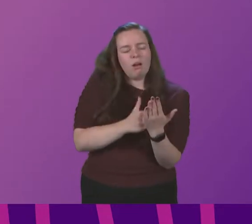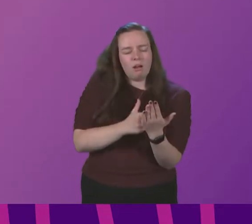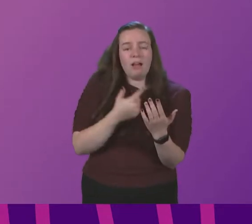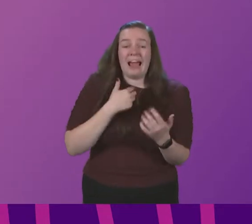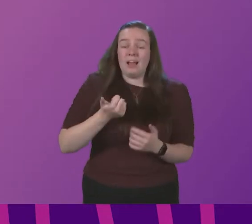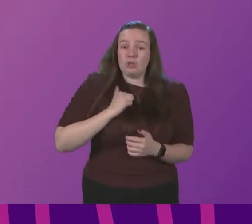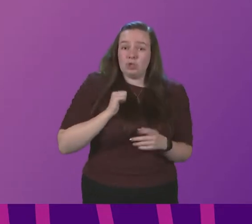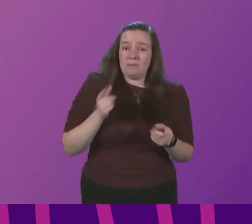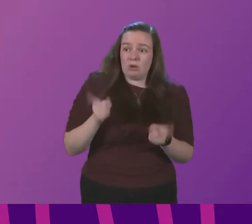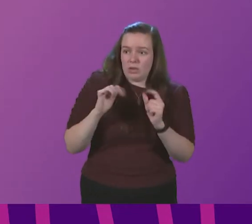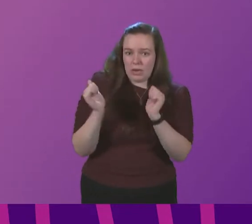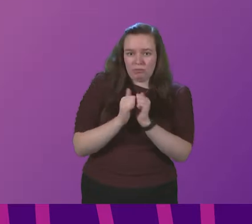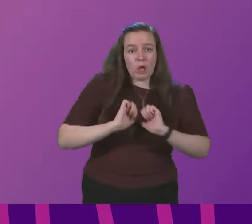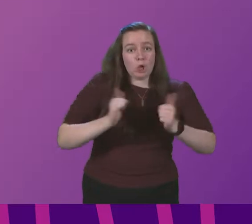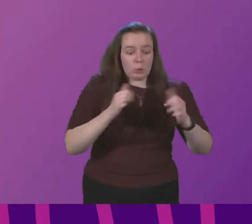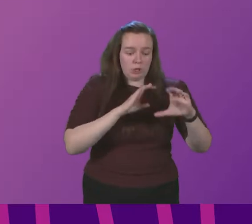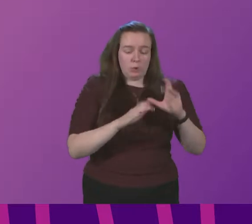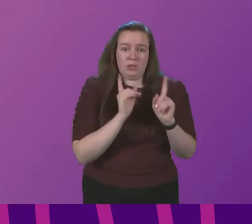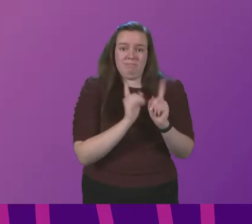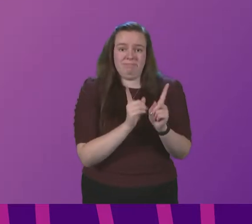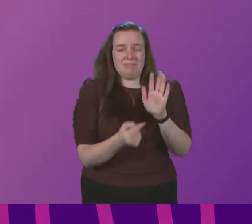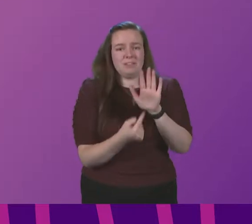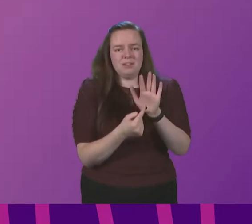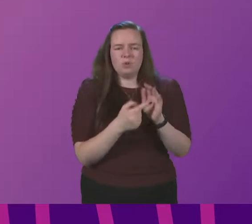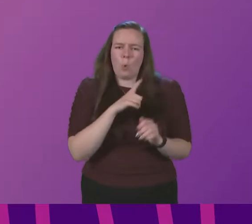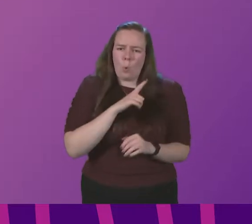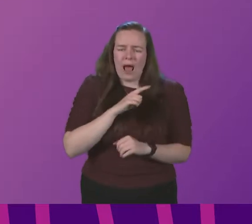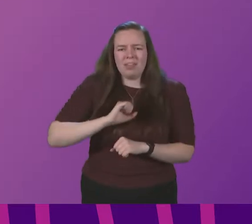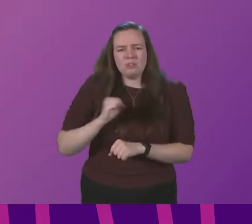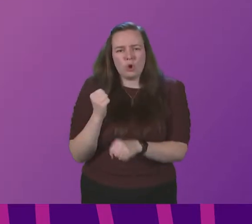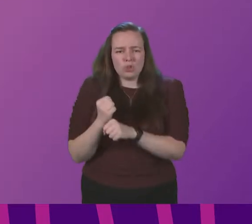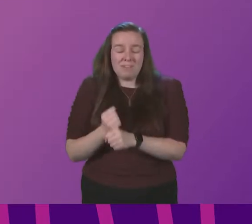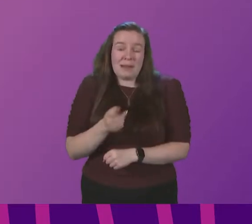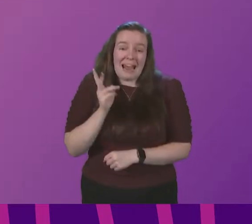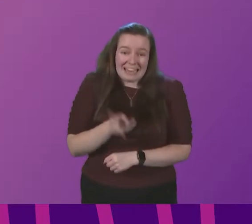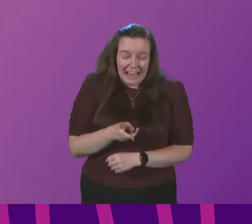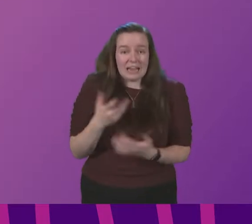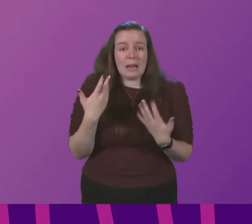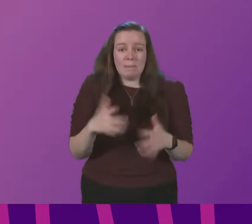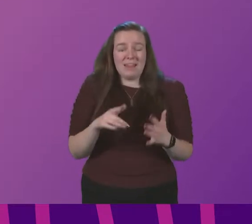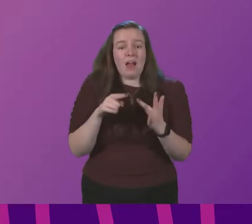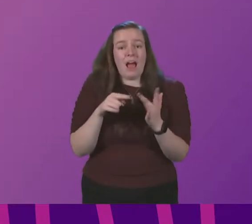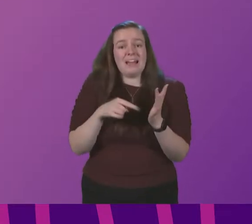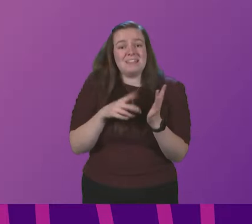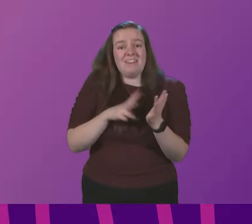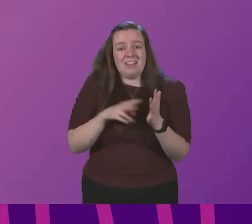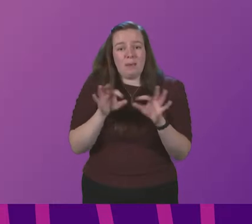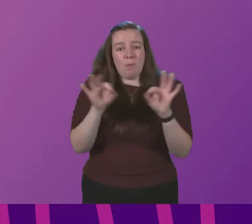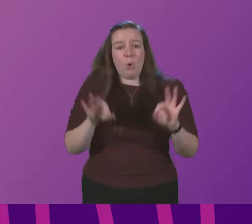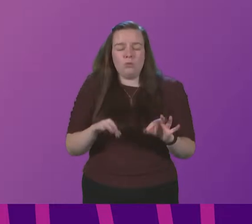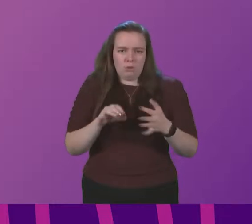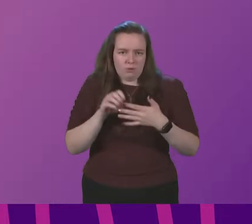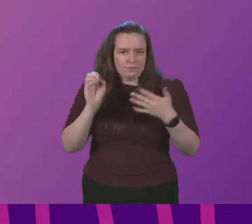First Minister agrees that good communication is critical so why has the Scottish Government once again removed ITV border from TV